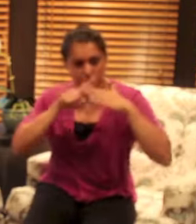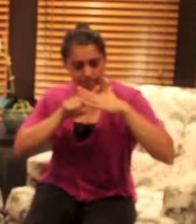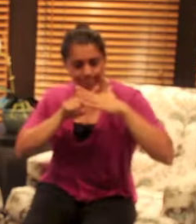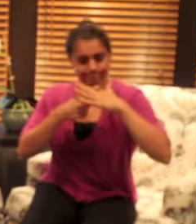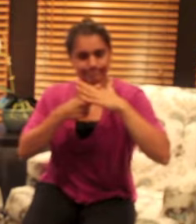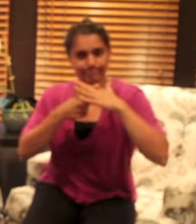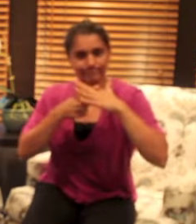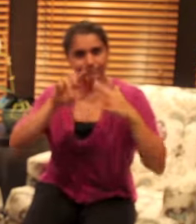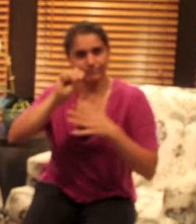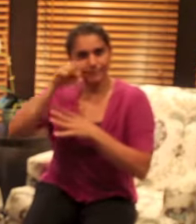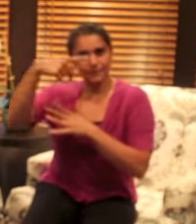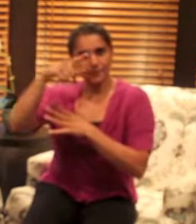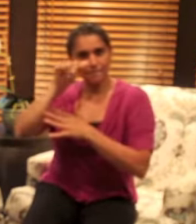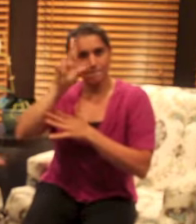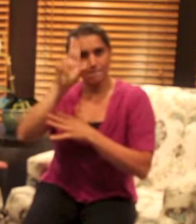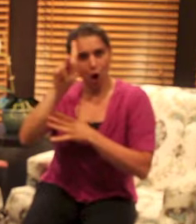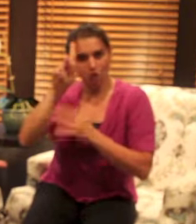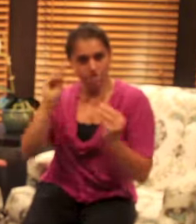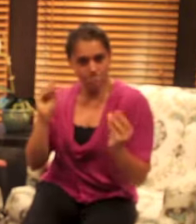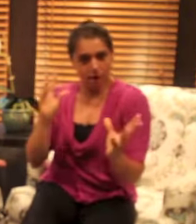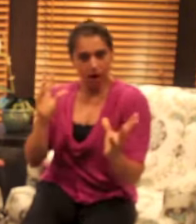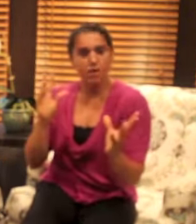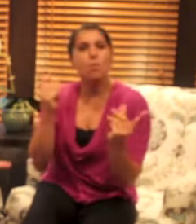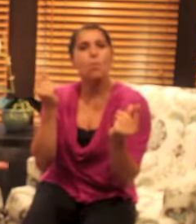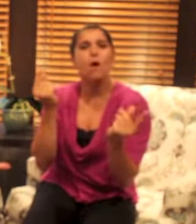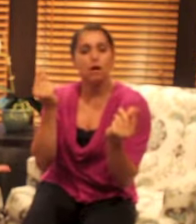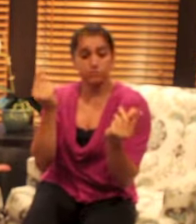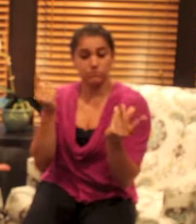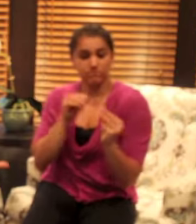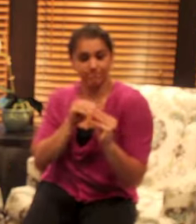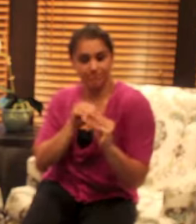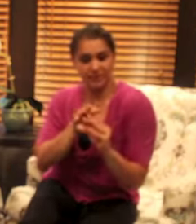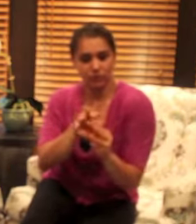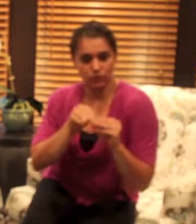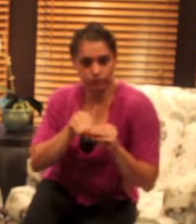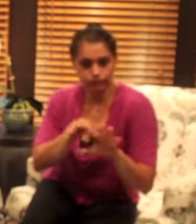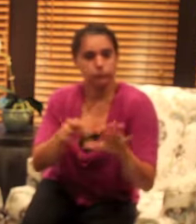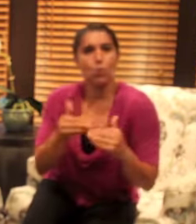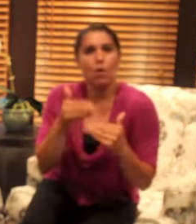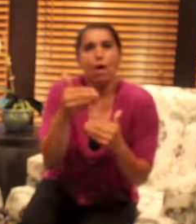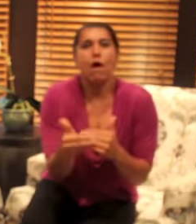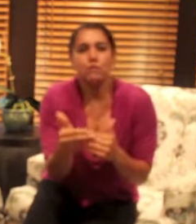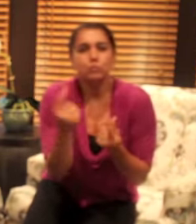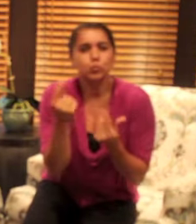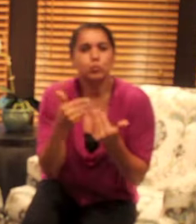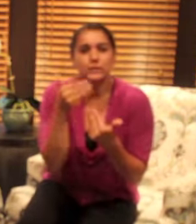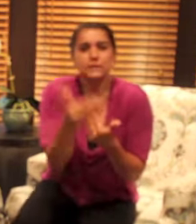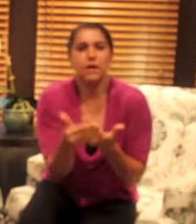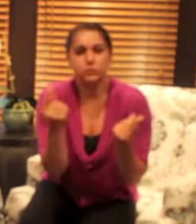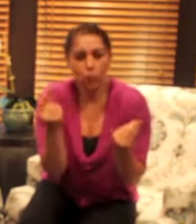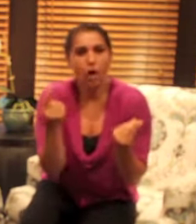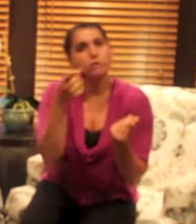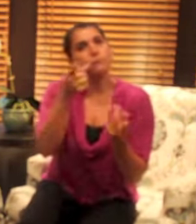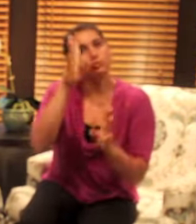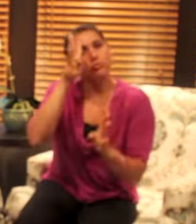is gonna cause you to start thinking what's next what are we gonna do now because when you're creating a healthy lifestyle